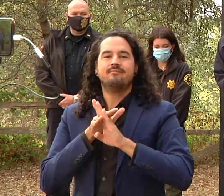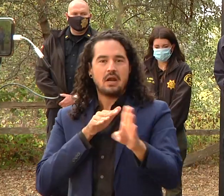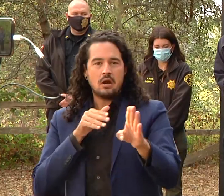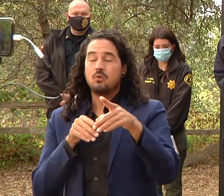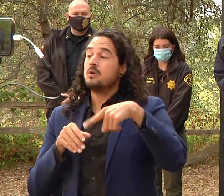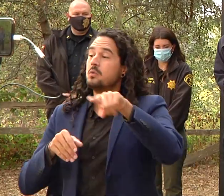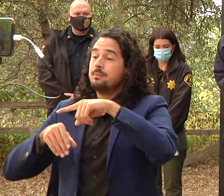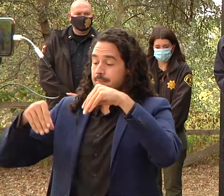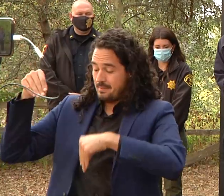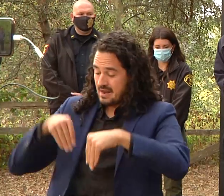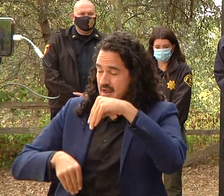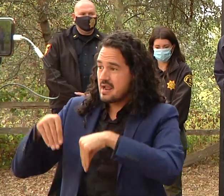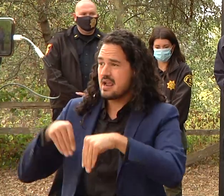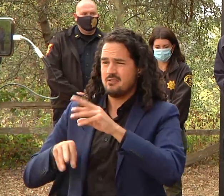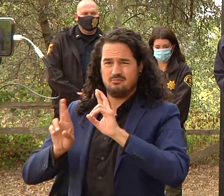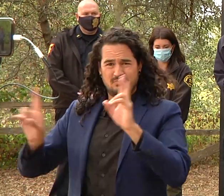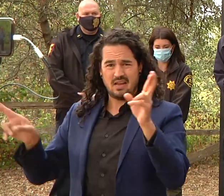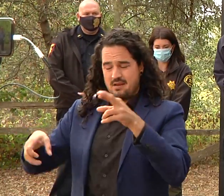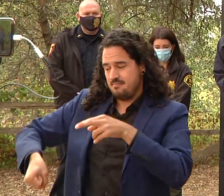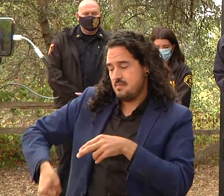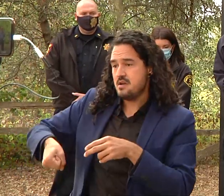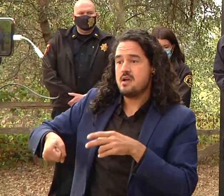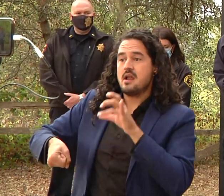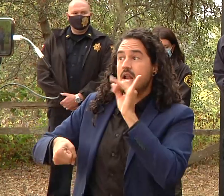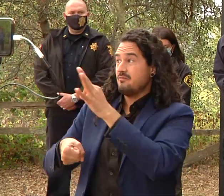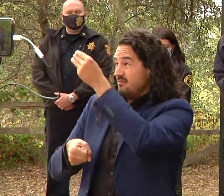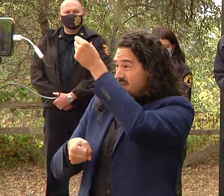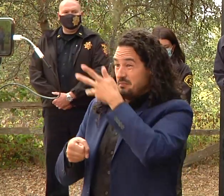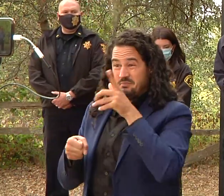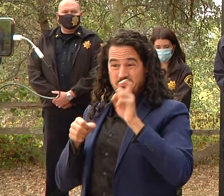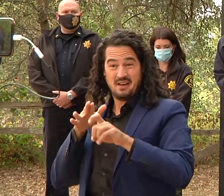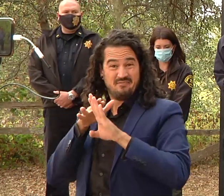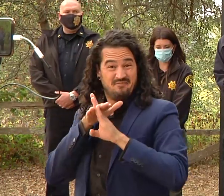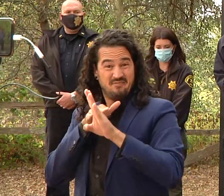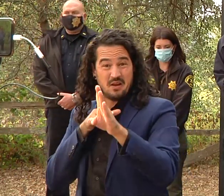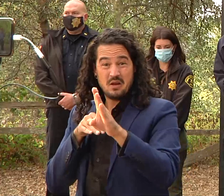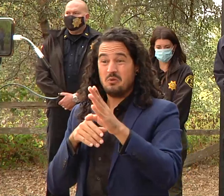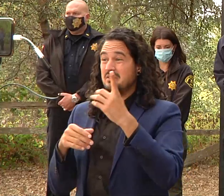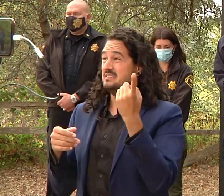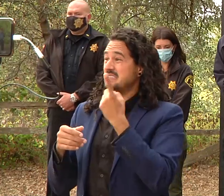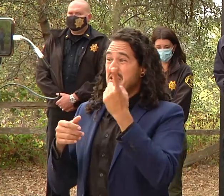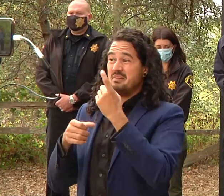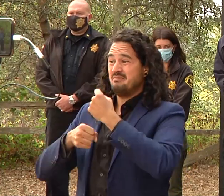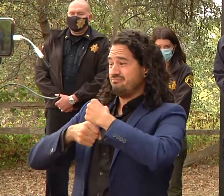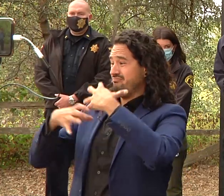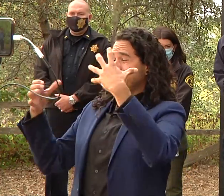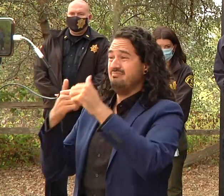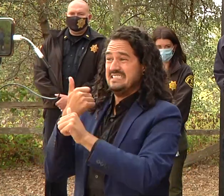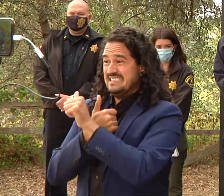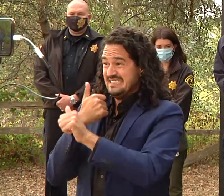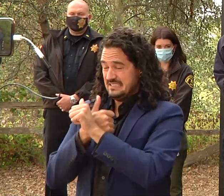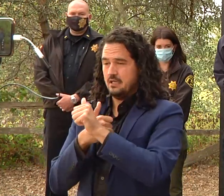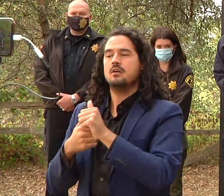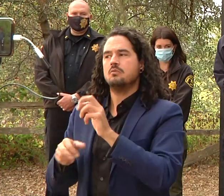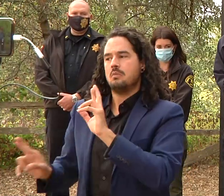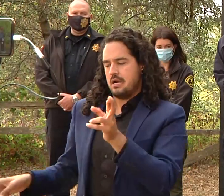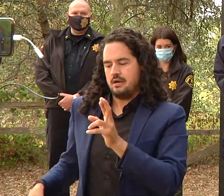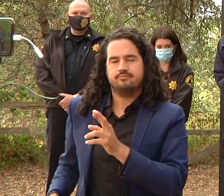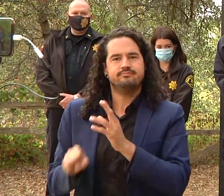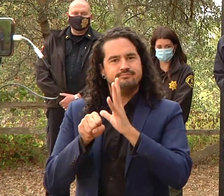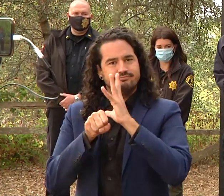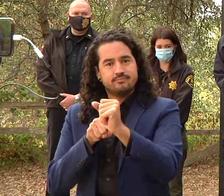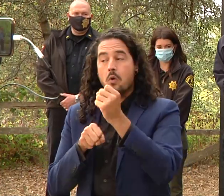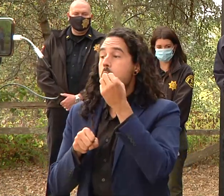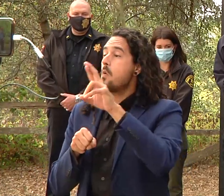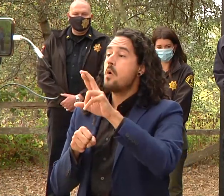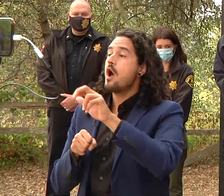packed just in the event that we do have a either a flare-up on this or a new event occur somewhere in the area or within the